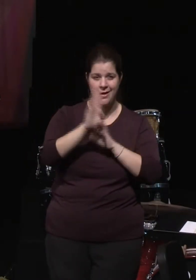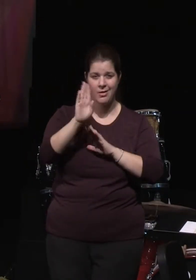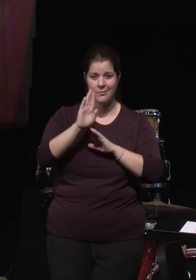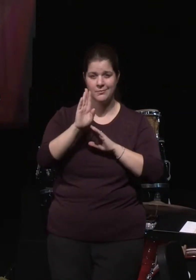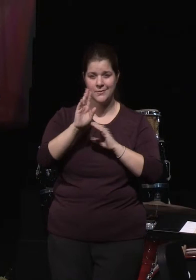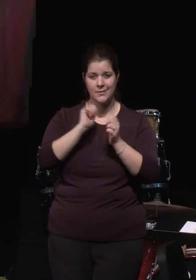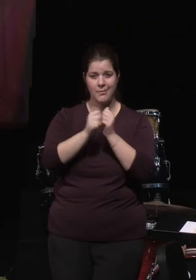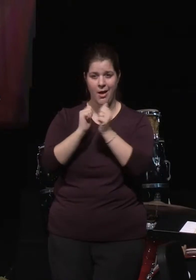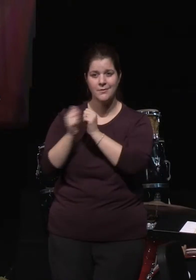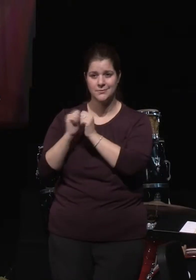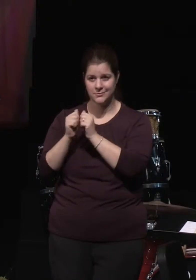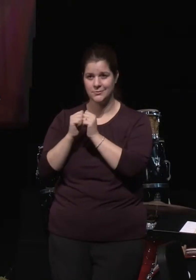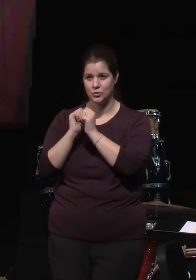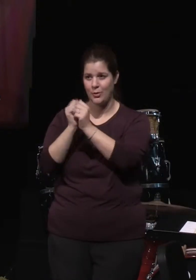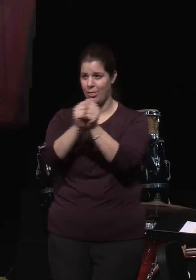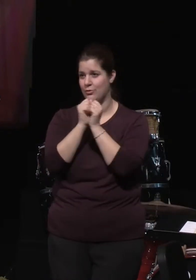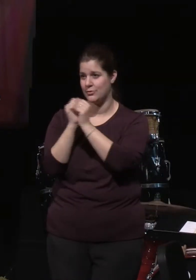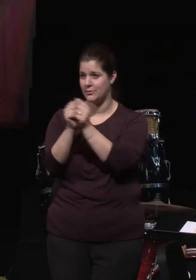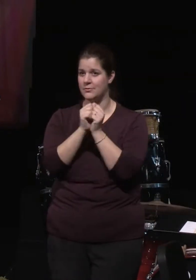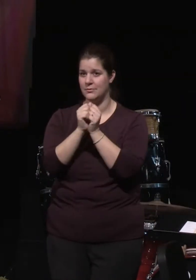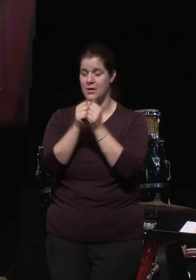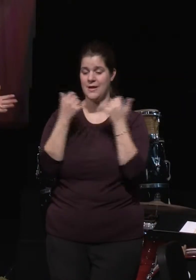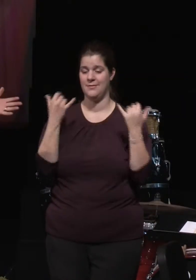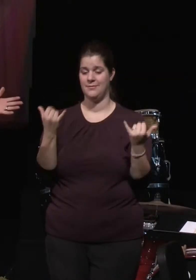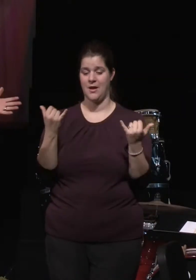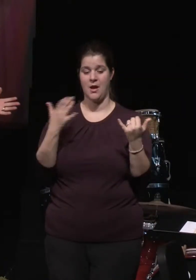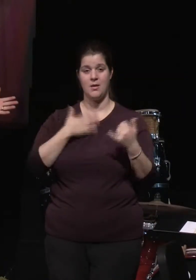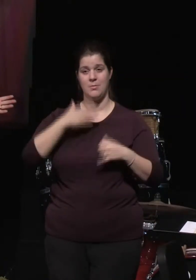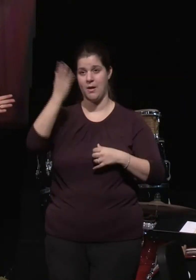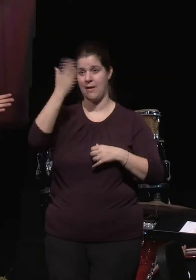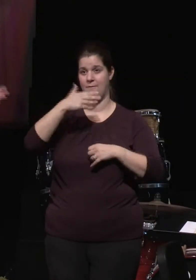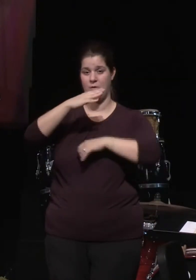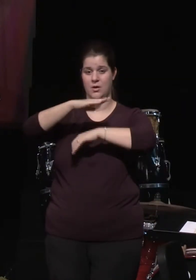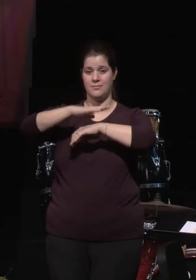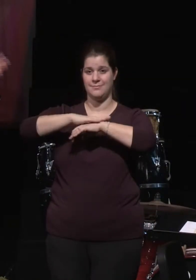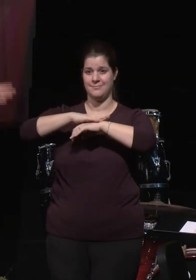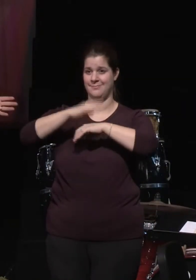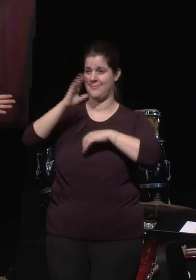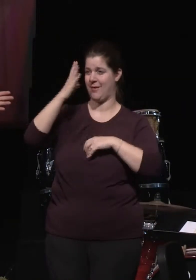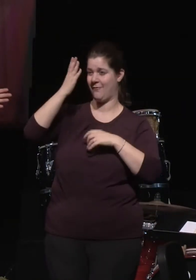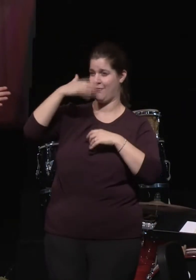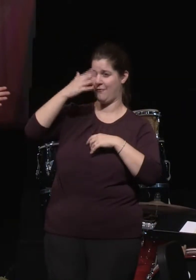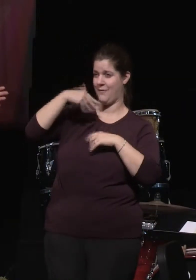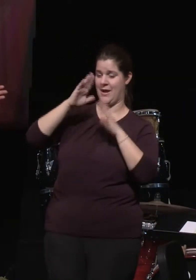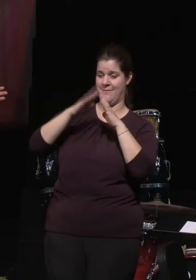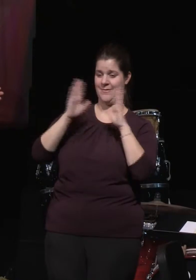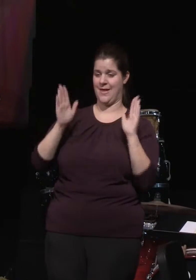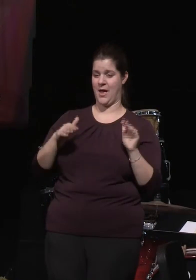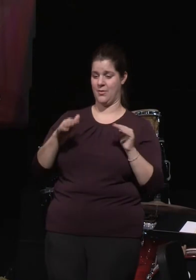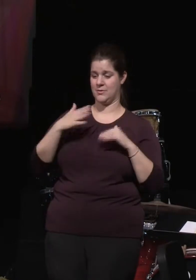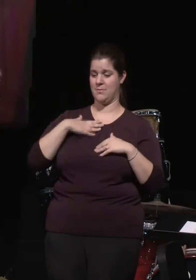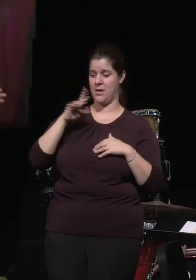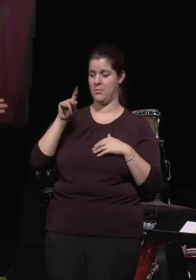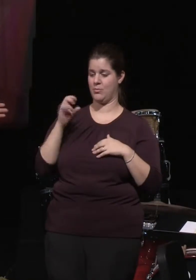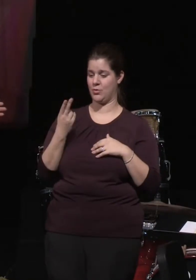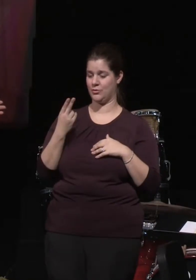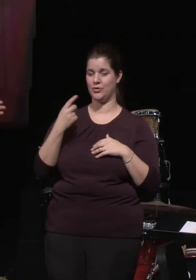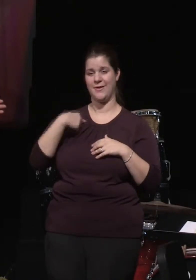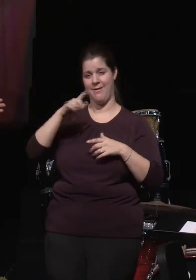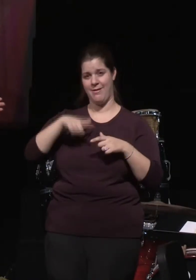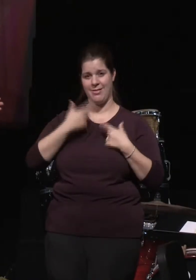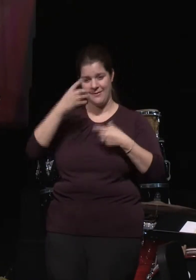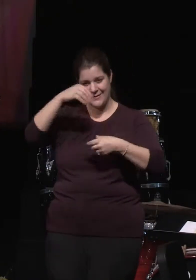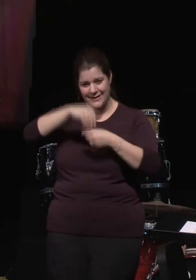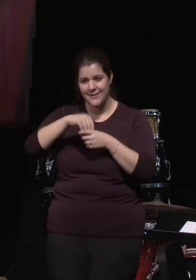live where I can stand on my front porch and I put my hands out like this and I'm touching downtown Columbia. I'm seeing the new